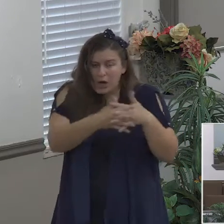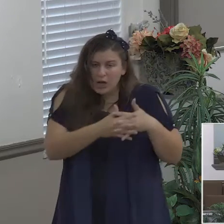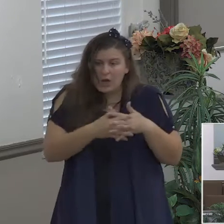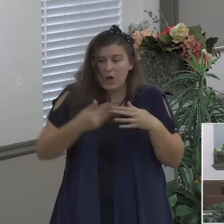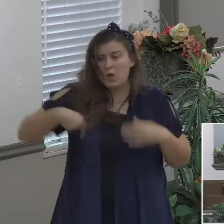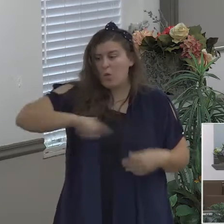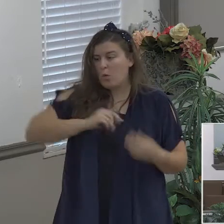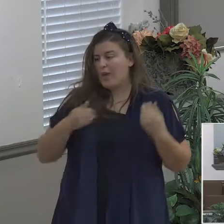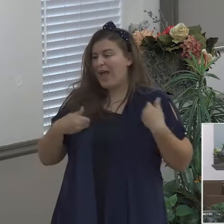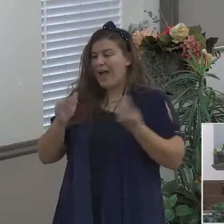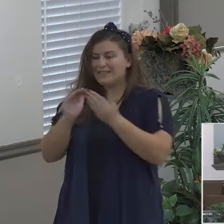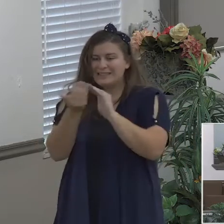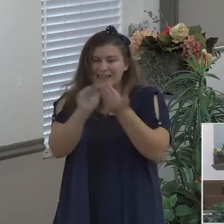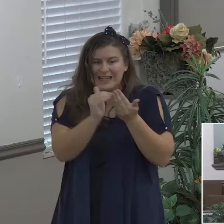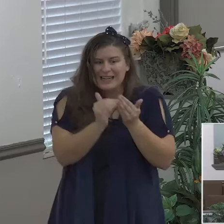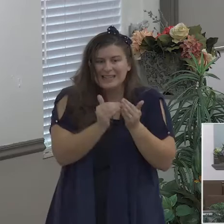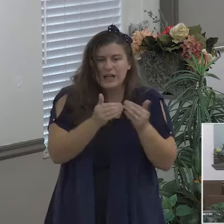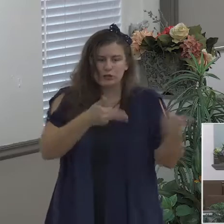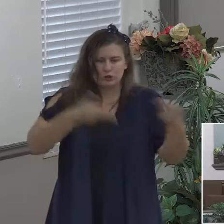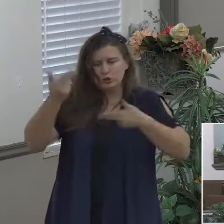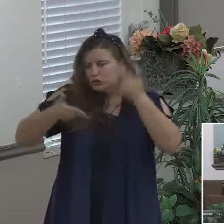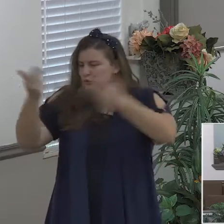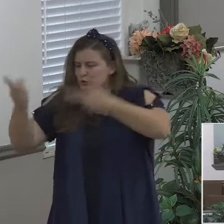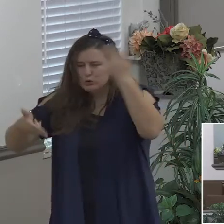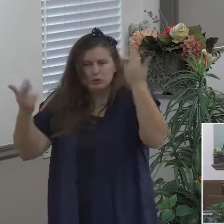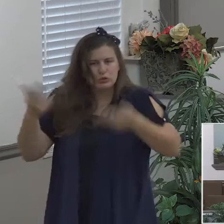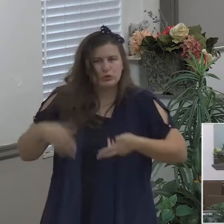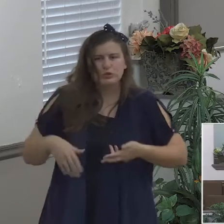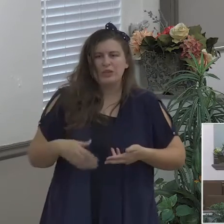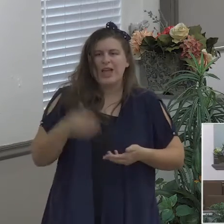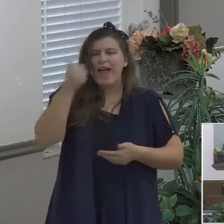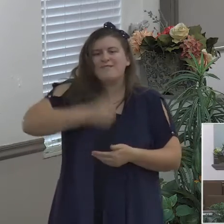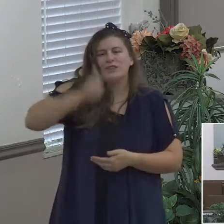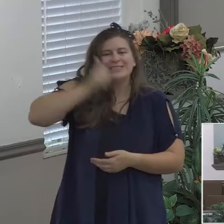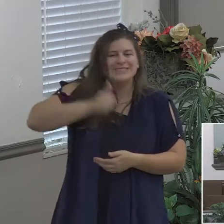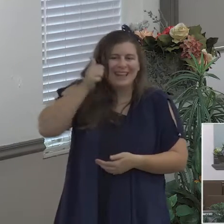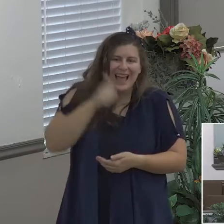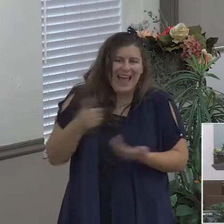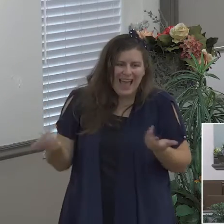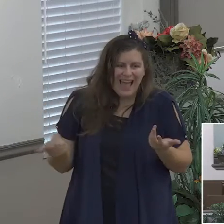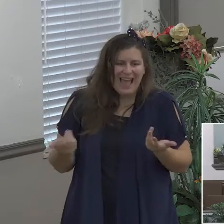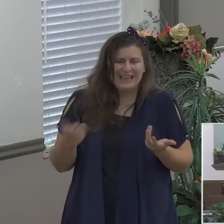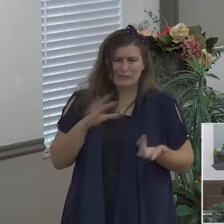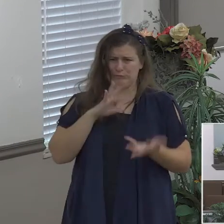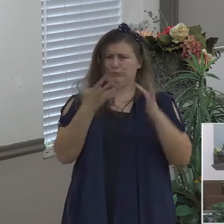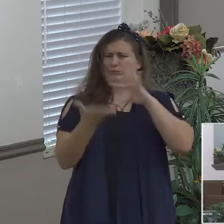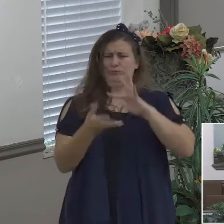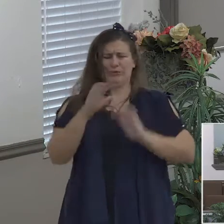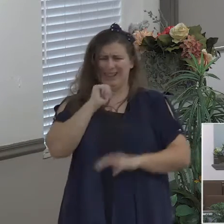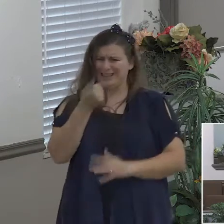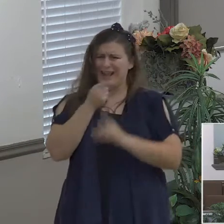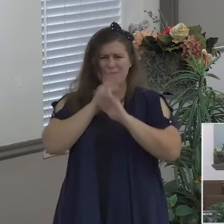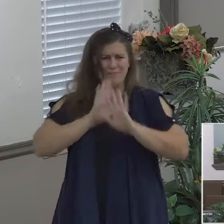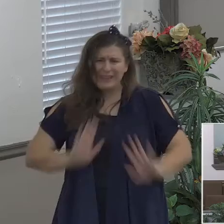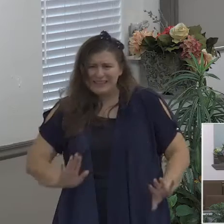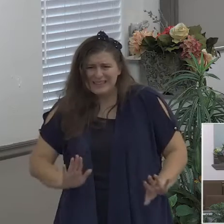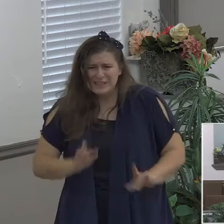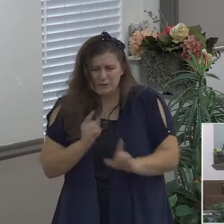single day and man when's the perfect peace going to show up